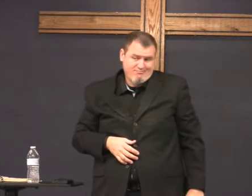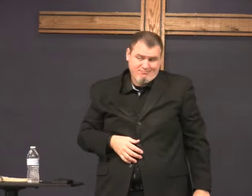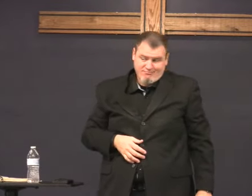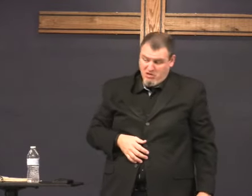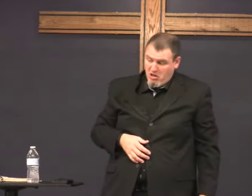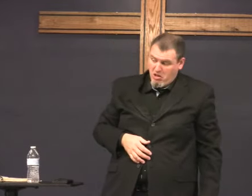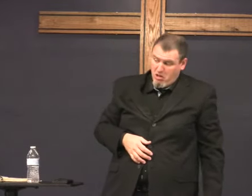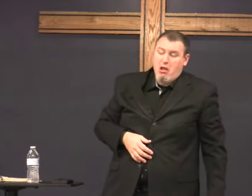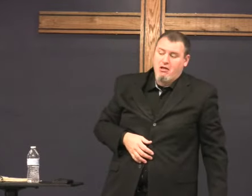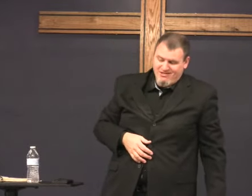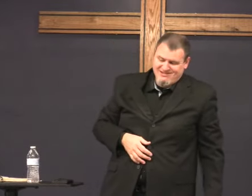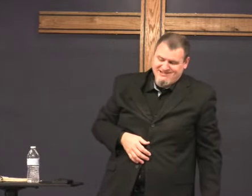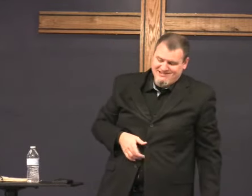God laughs at that